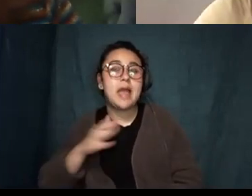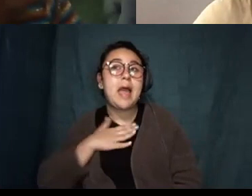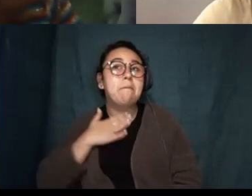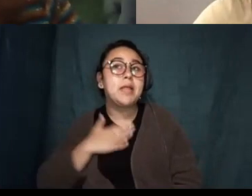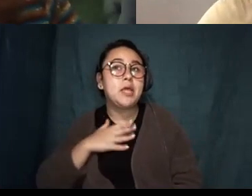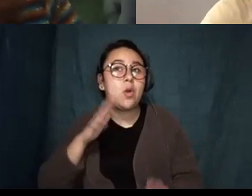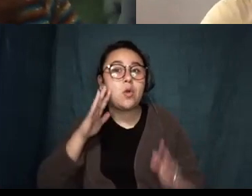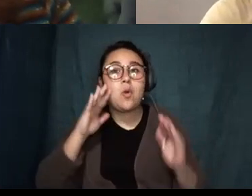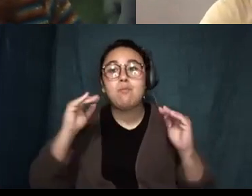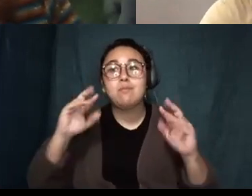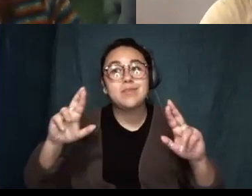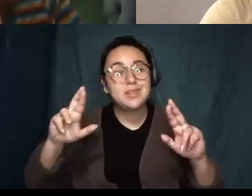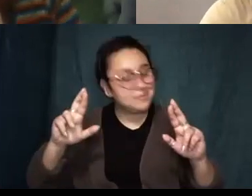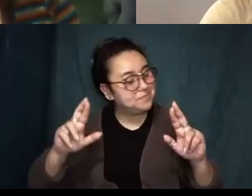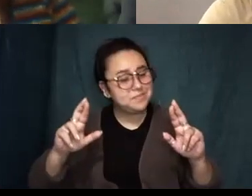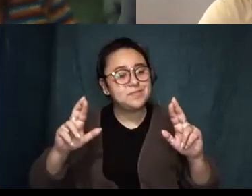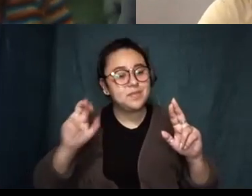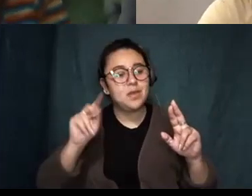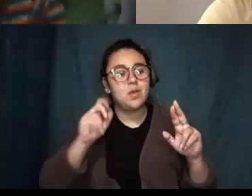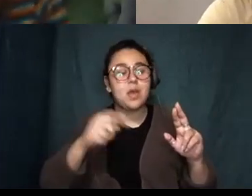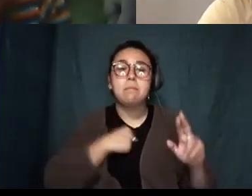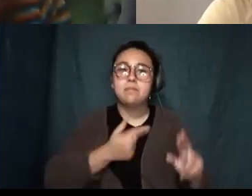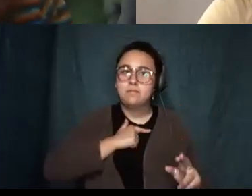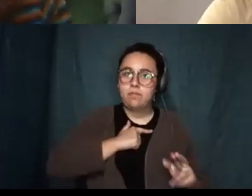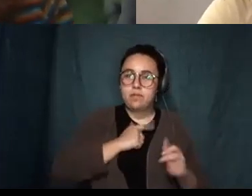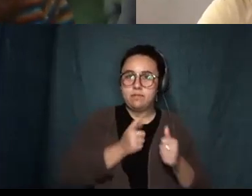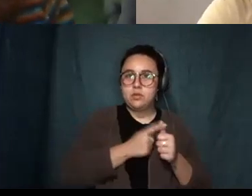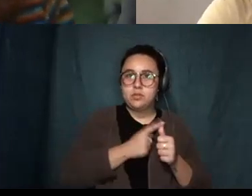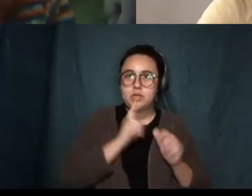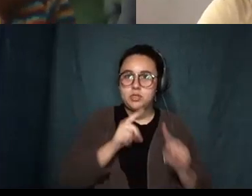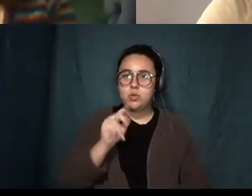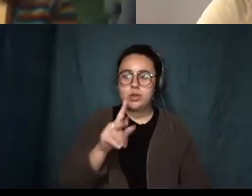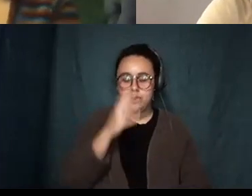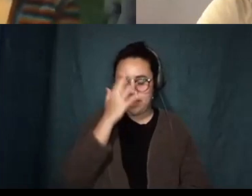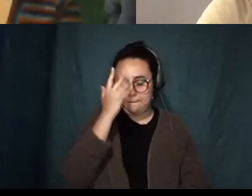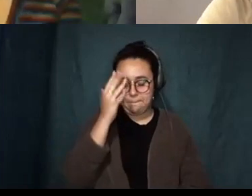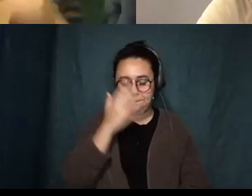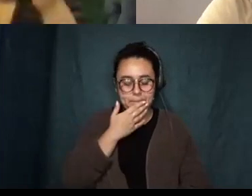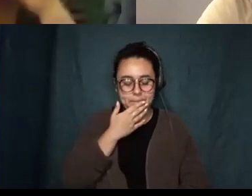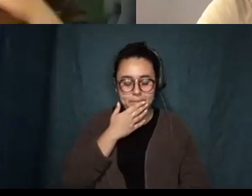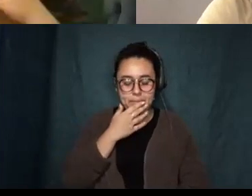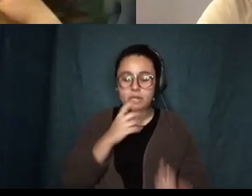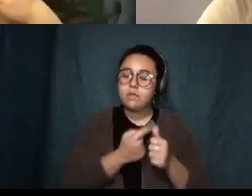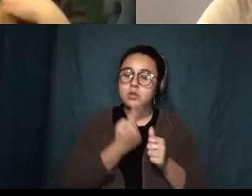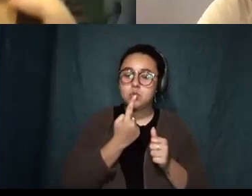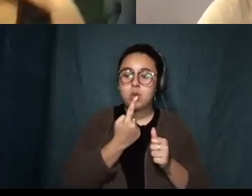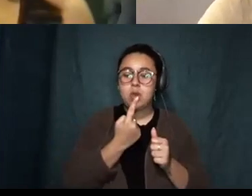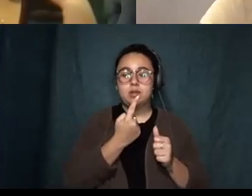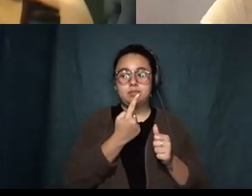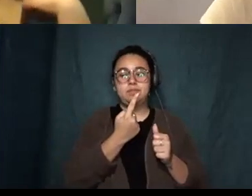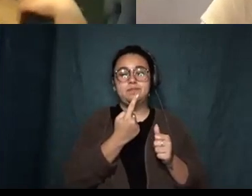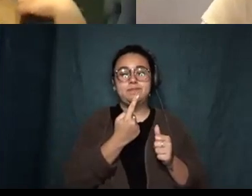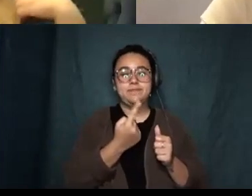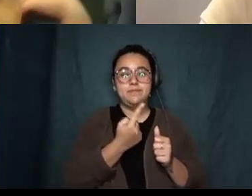okay uh oh right so I'm supposed to answer okay um the first one uh is um